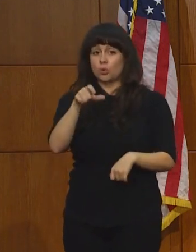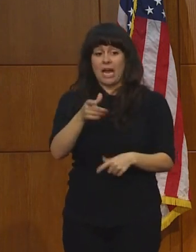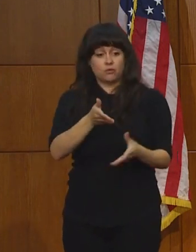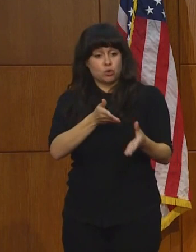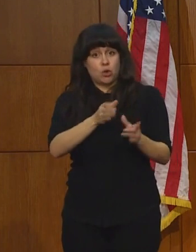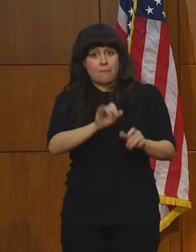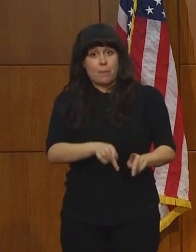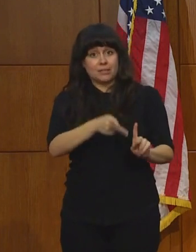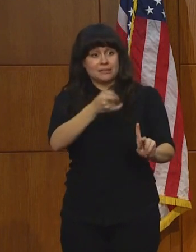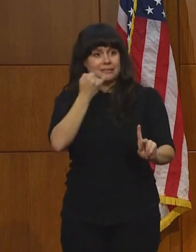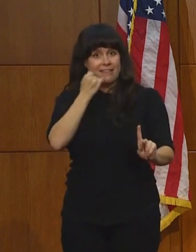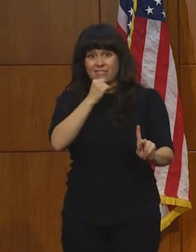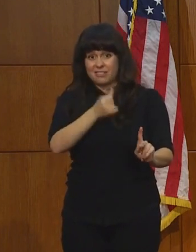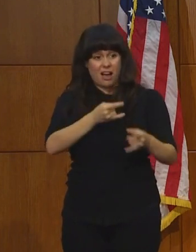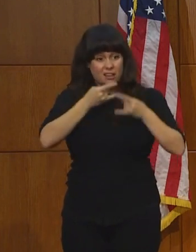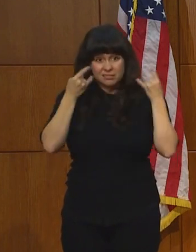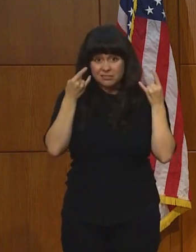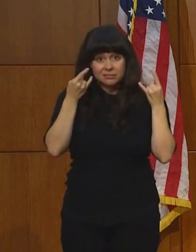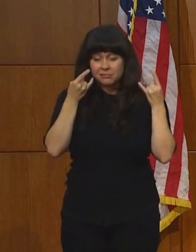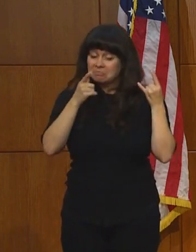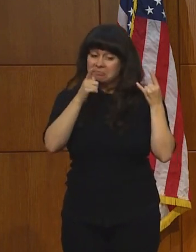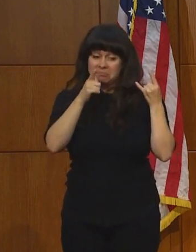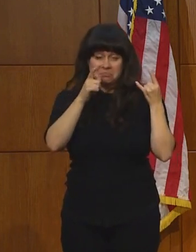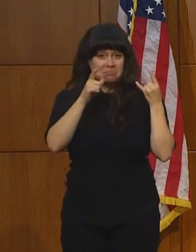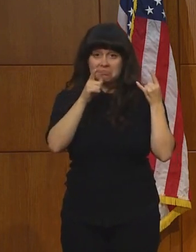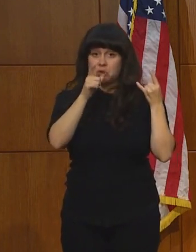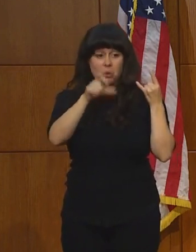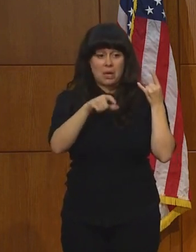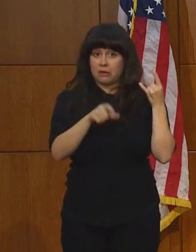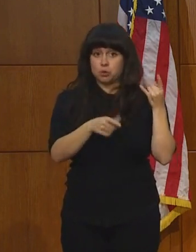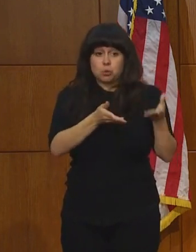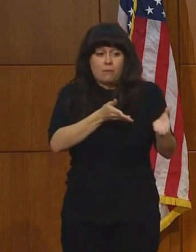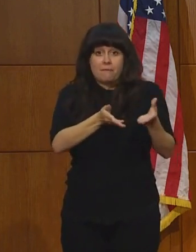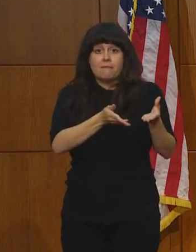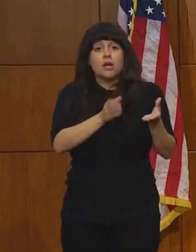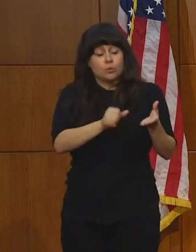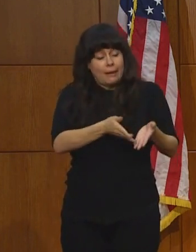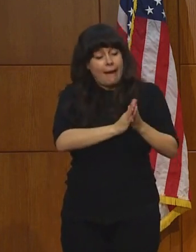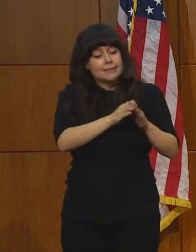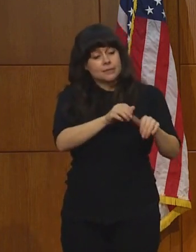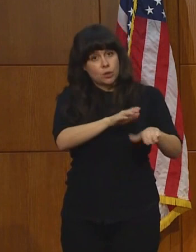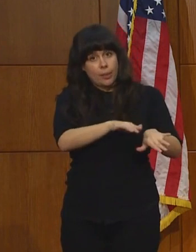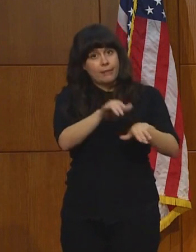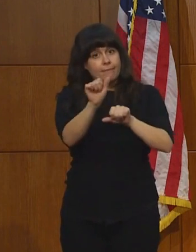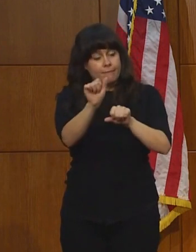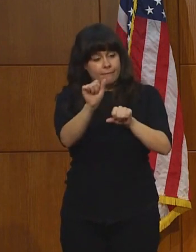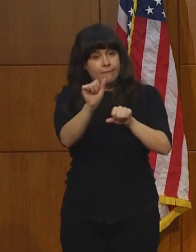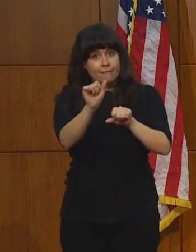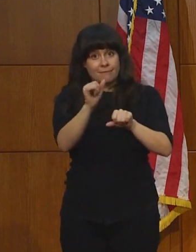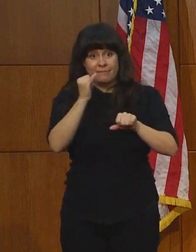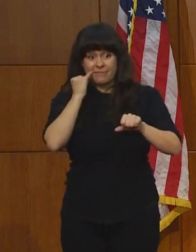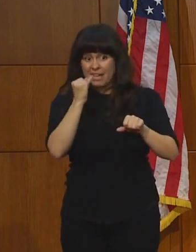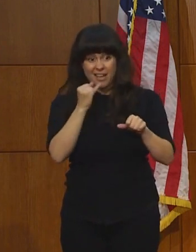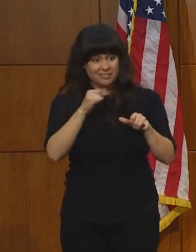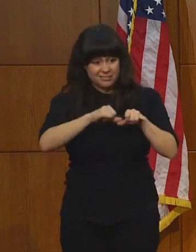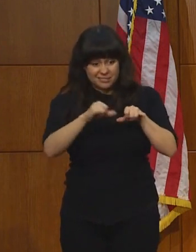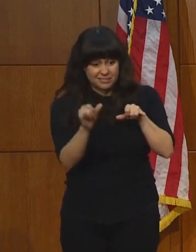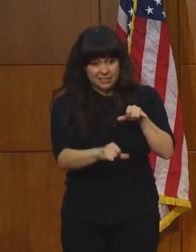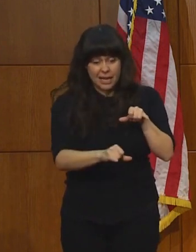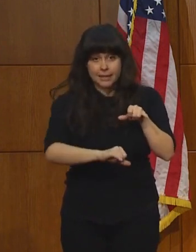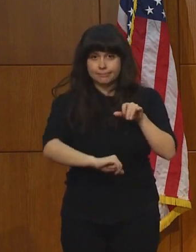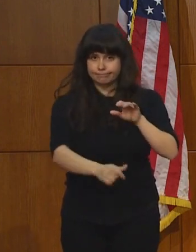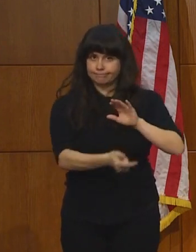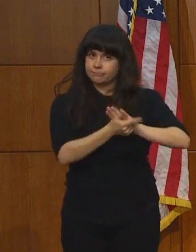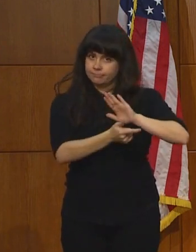who's not wearing a face covering. You can tell them to leave. And if they don't, they're trespassing, and you can,